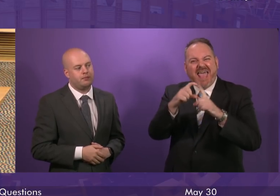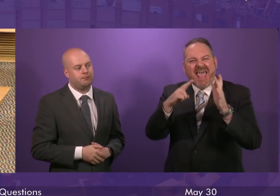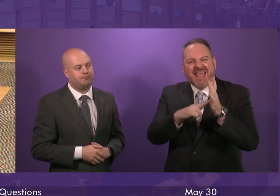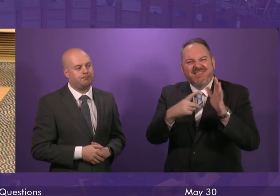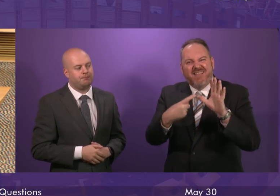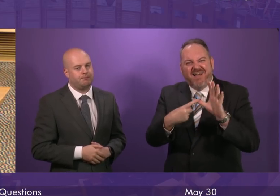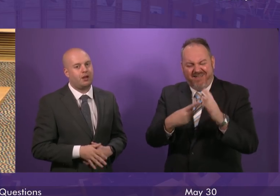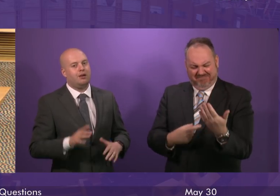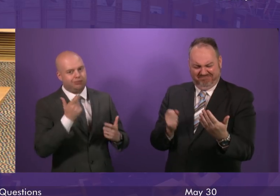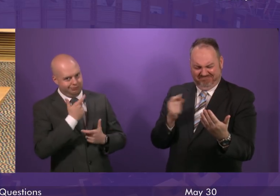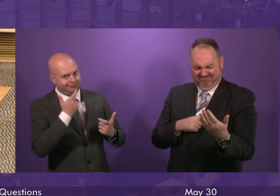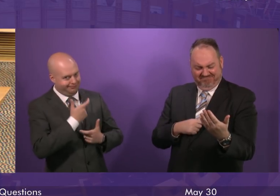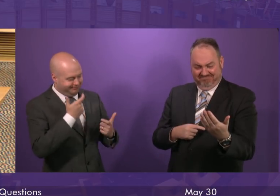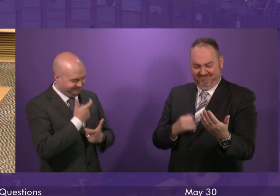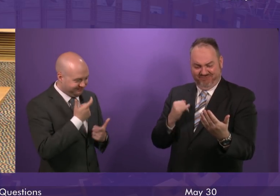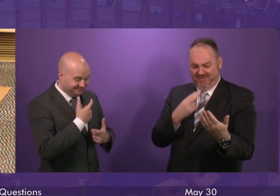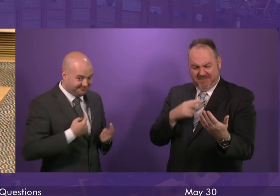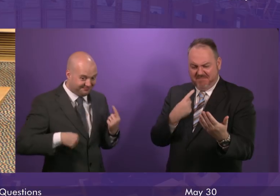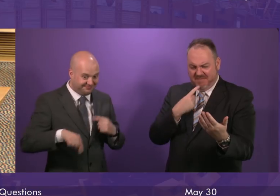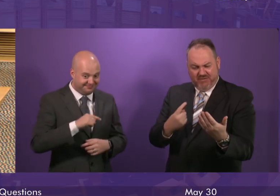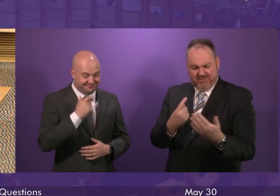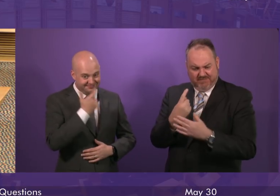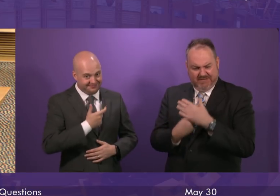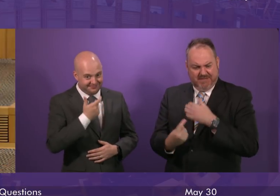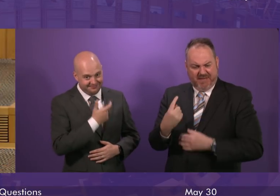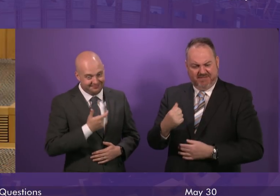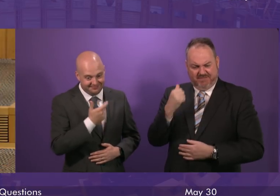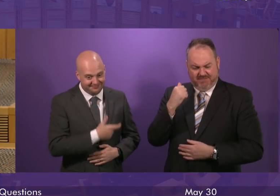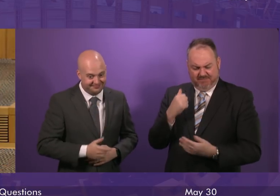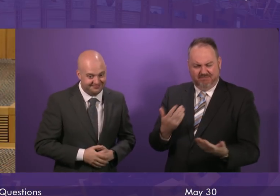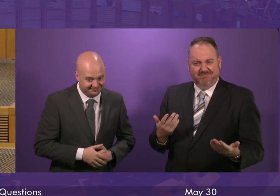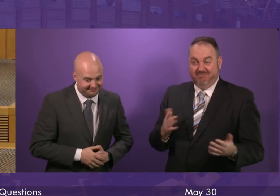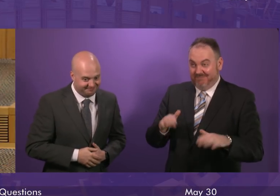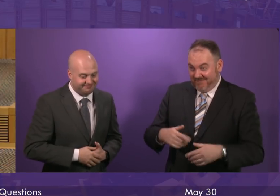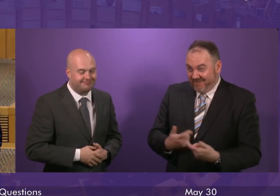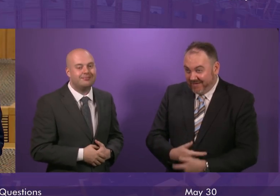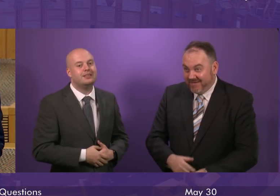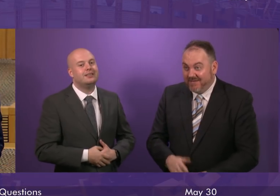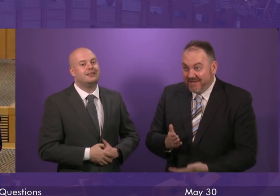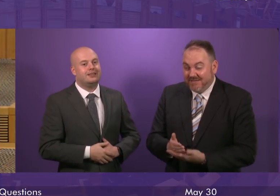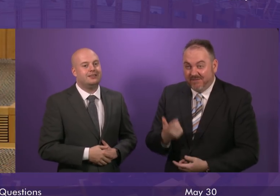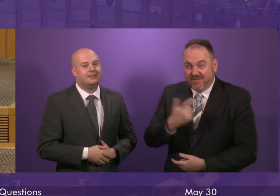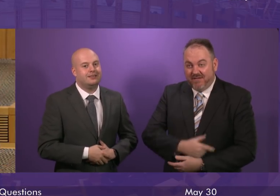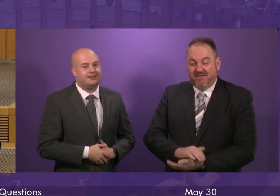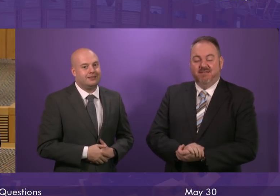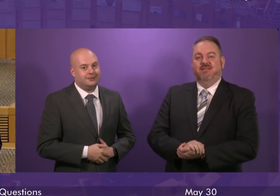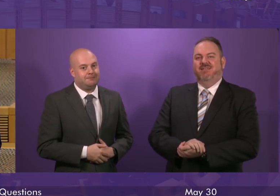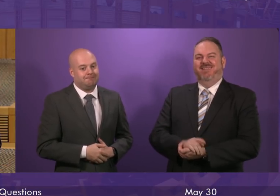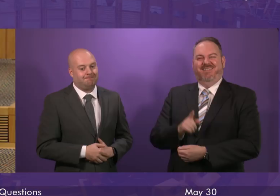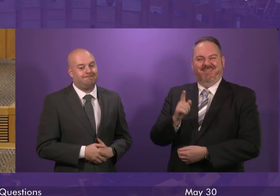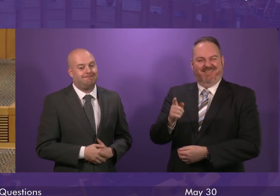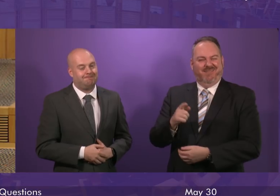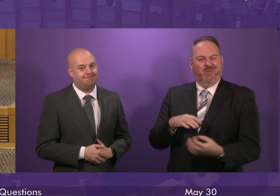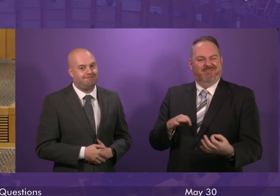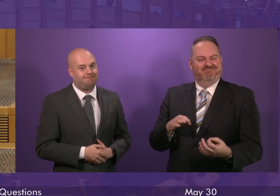didn't mention independence. That was funny. She's at it again.